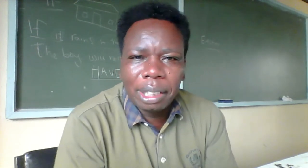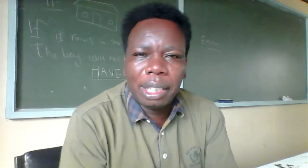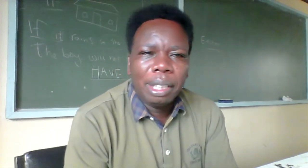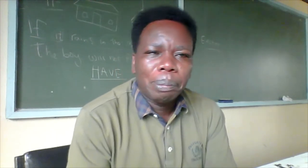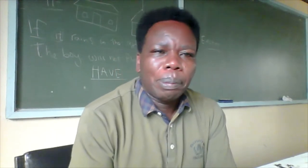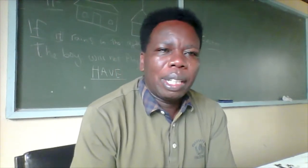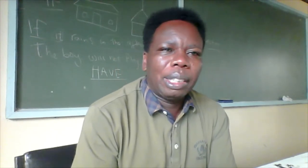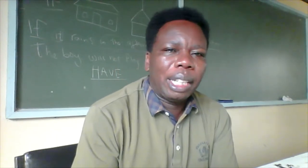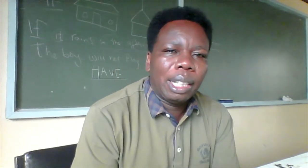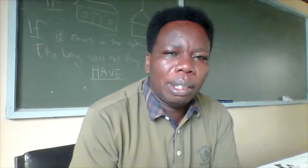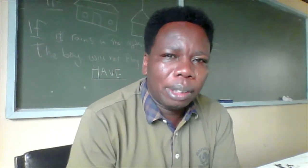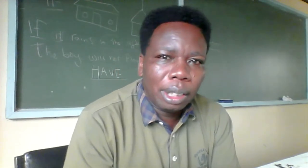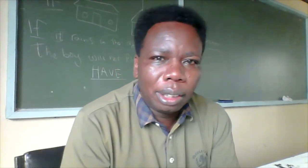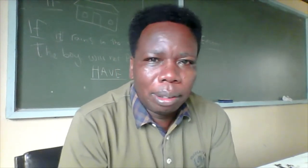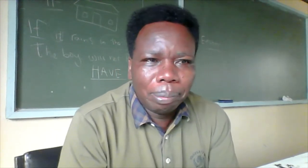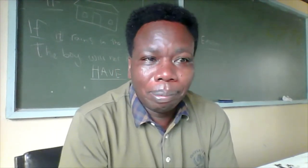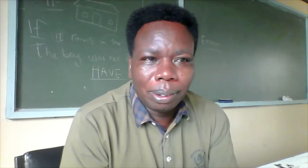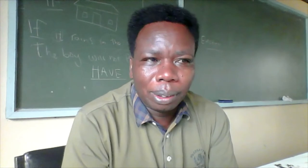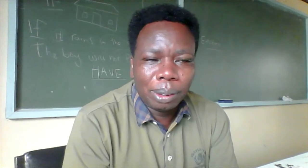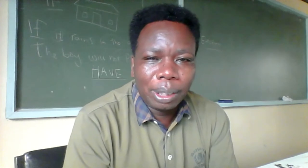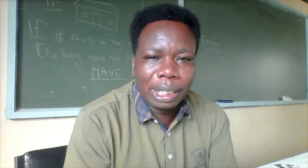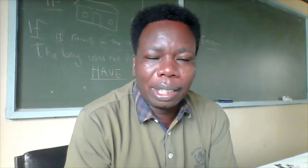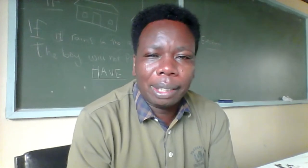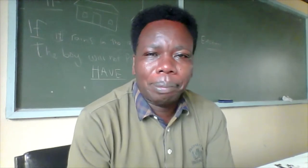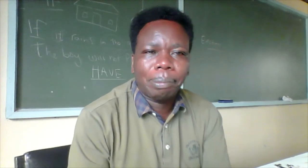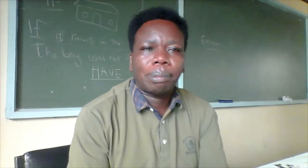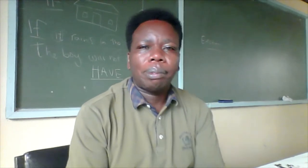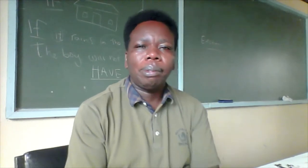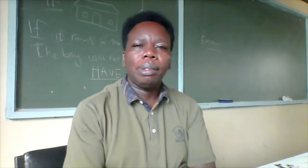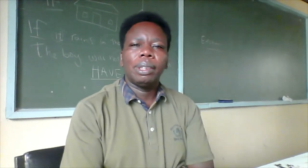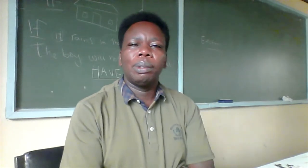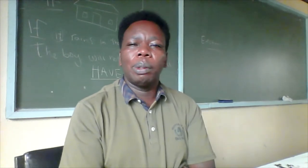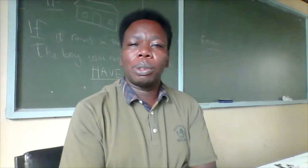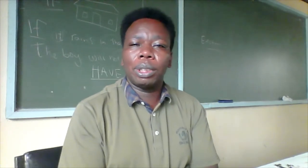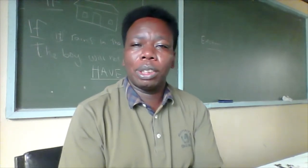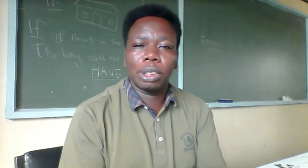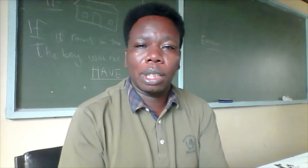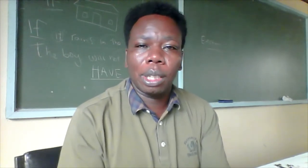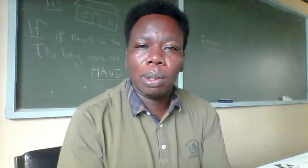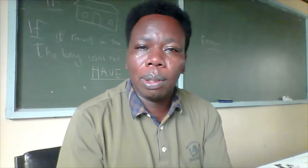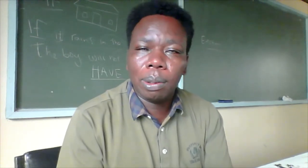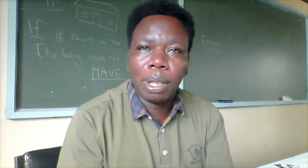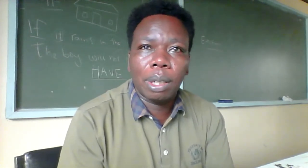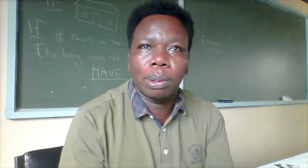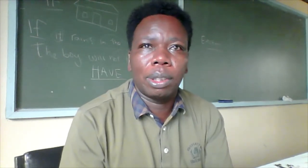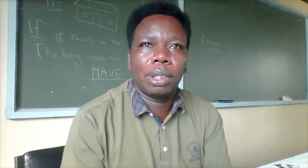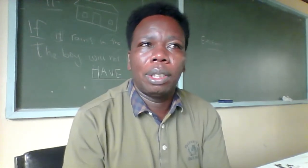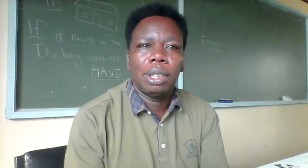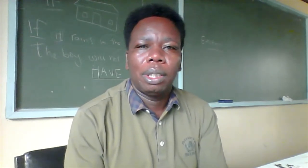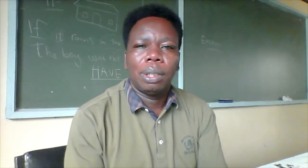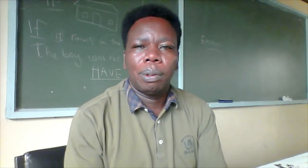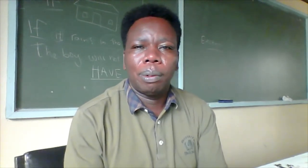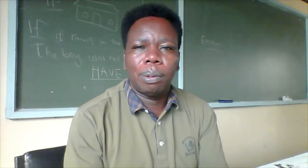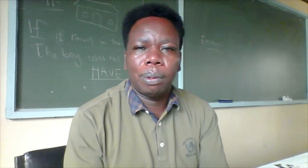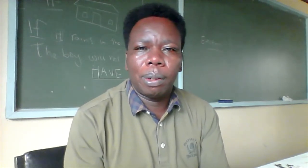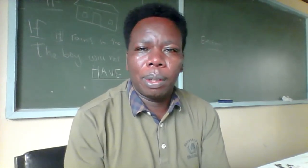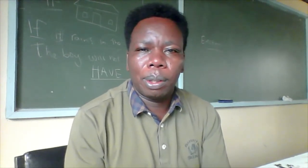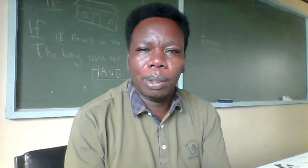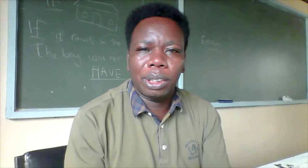ten thousand you'll get there you want to reach the whole world through this